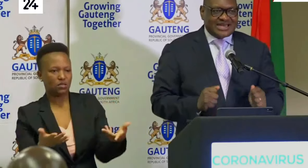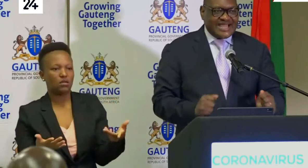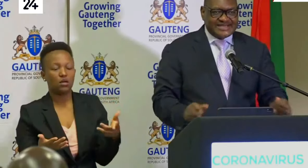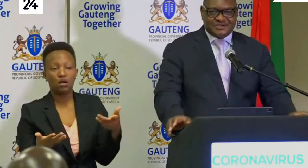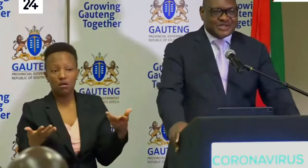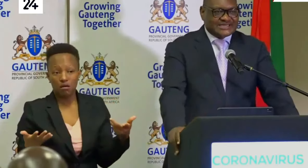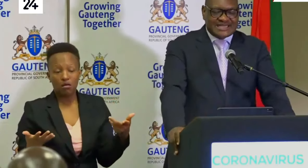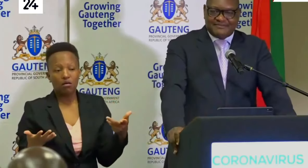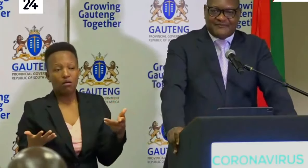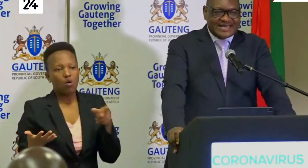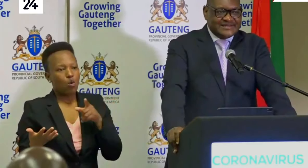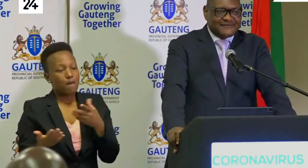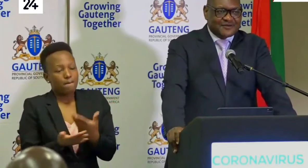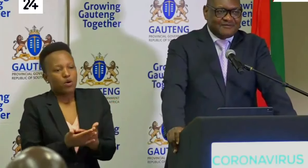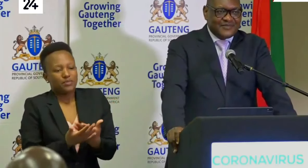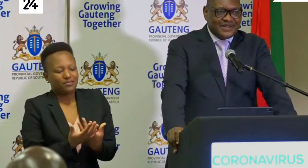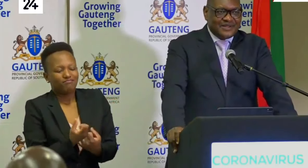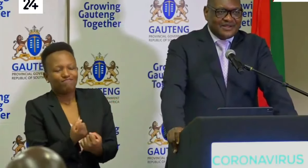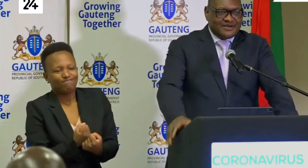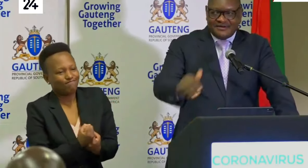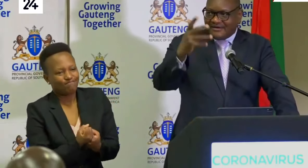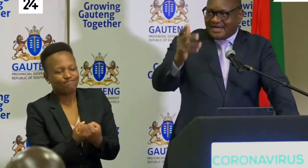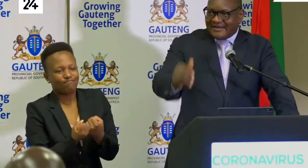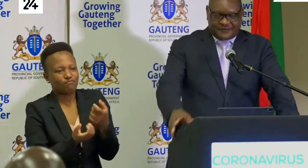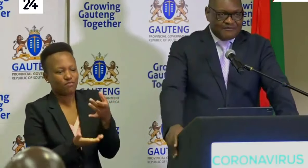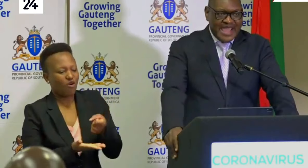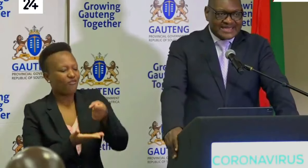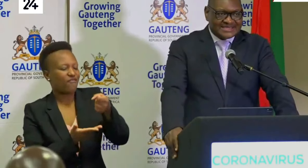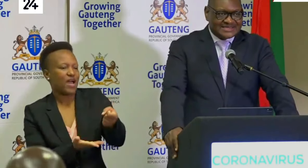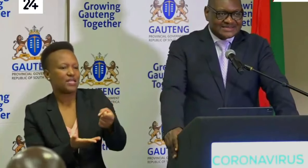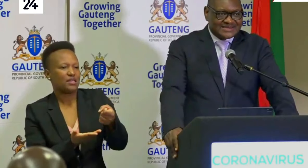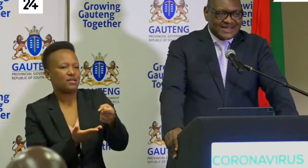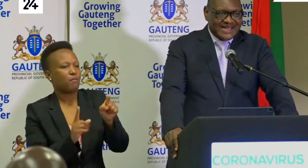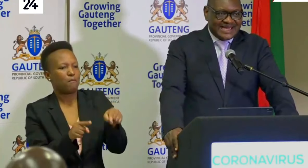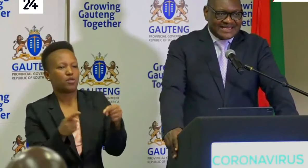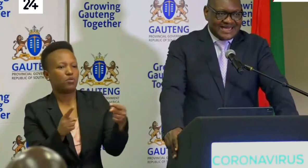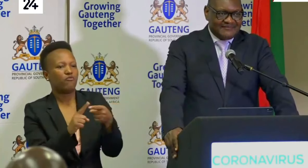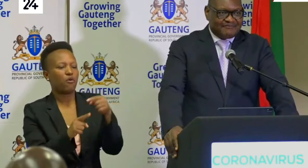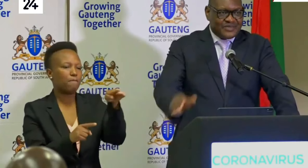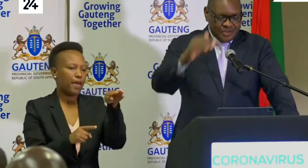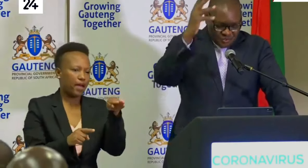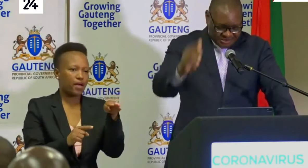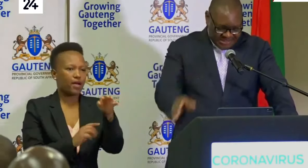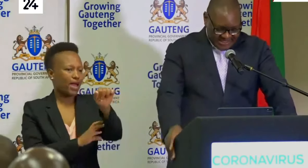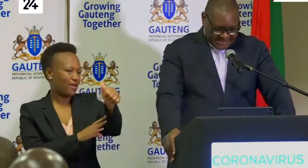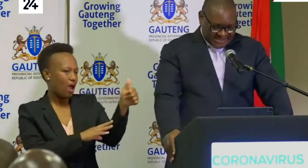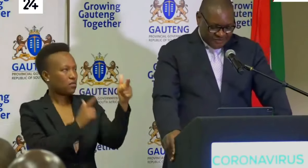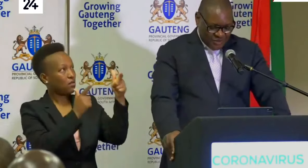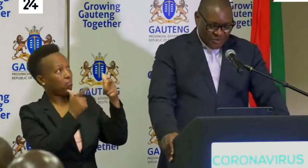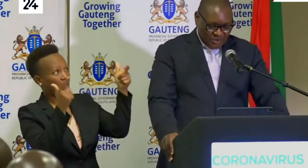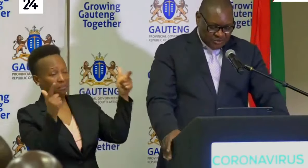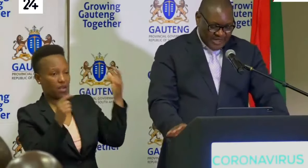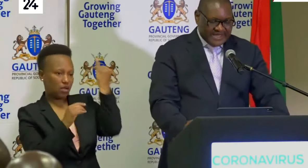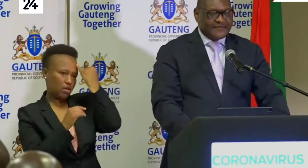are not likely to get funding from banks and other huge initiatives.